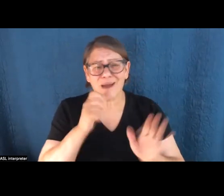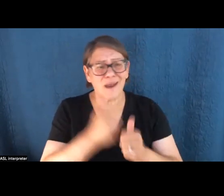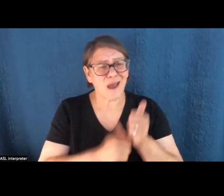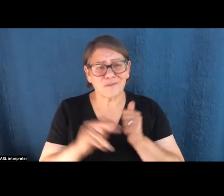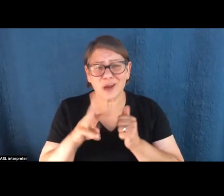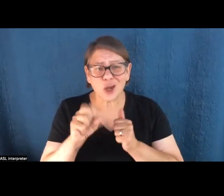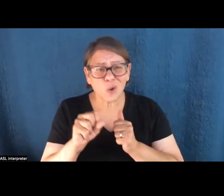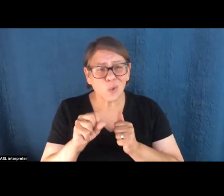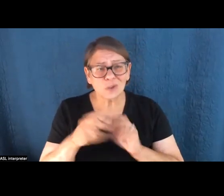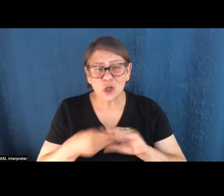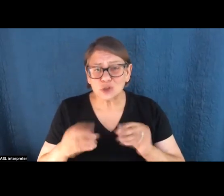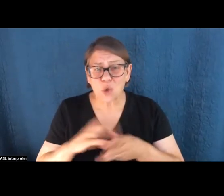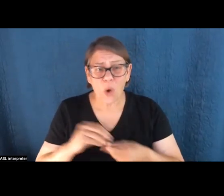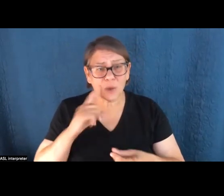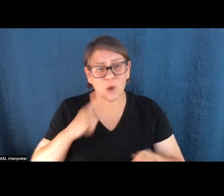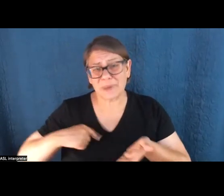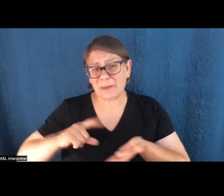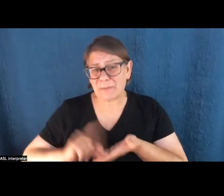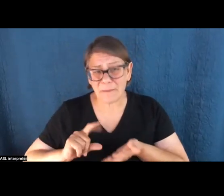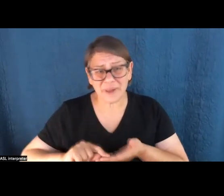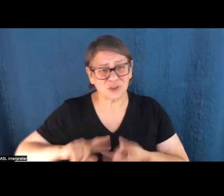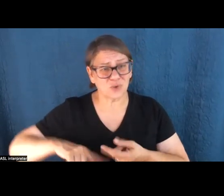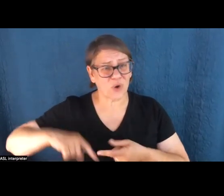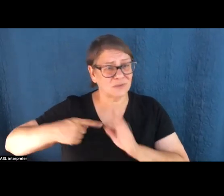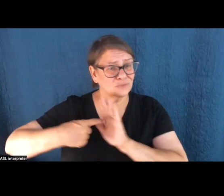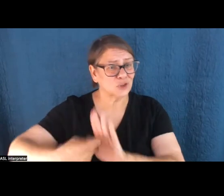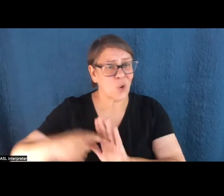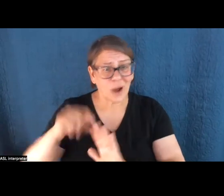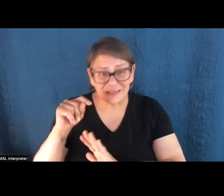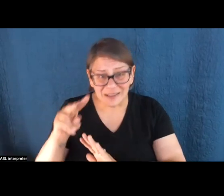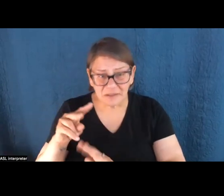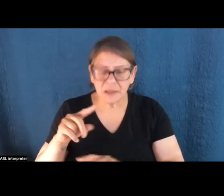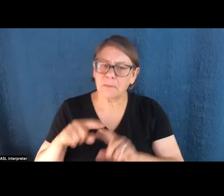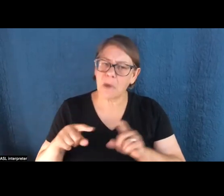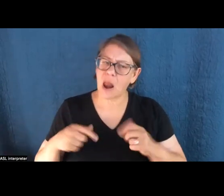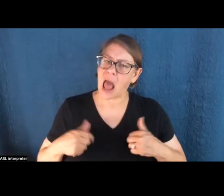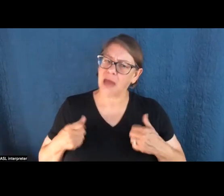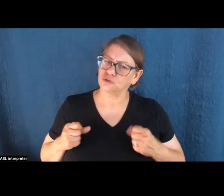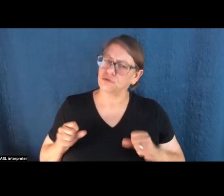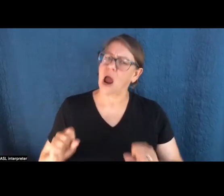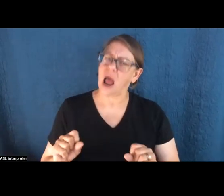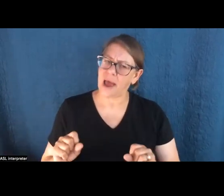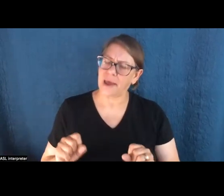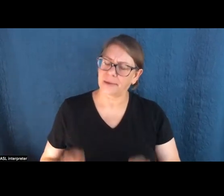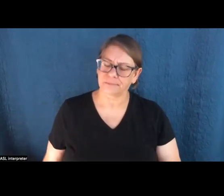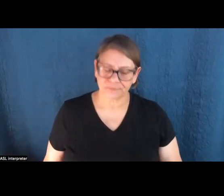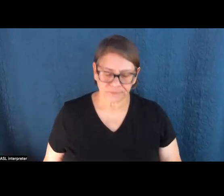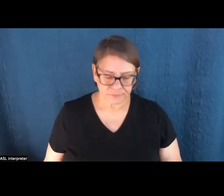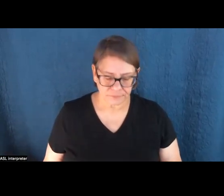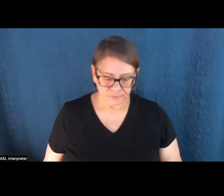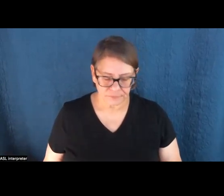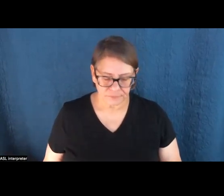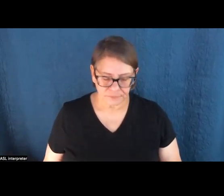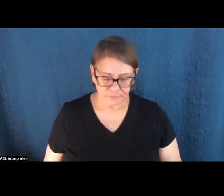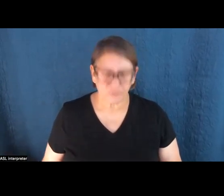every issue. That's just not practical. It's not possible. But I've tried to do it as best I can. You know, one example I'll give you is that